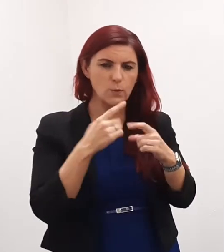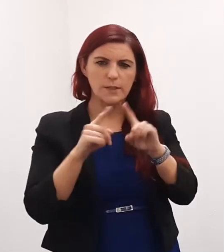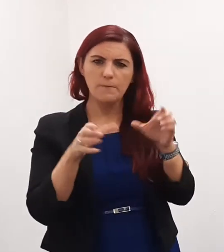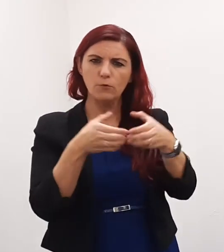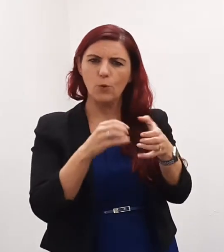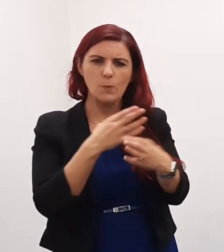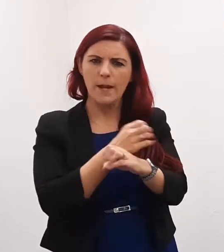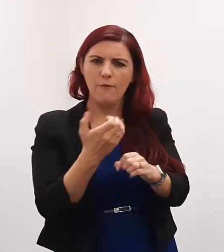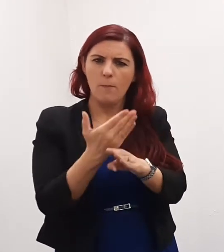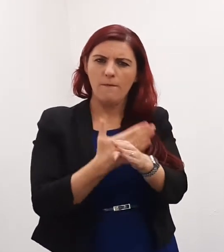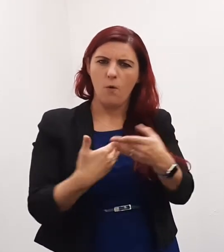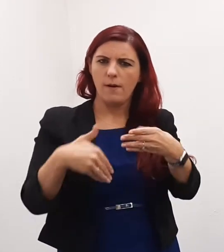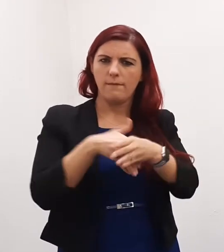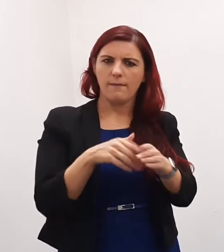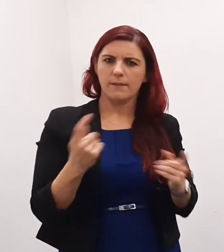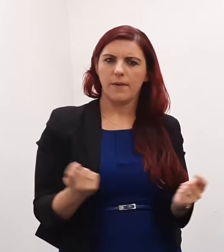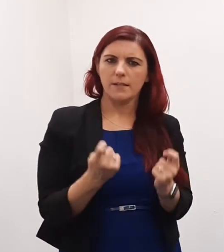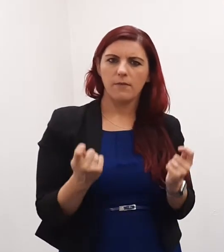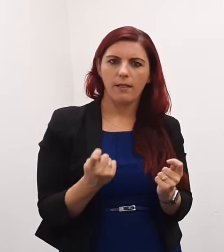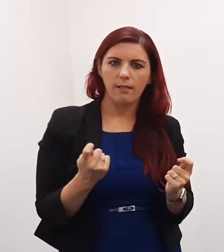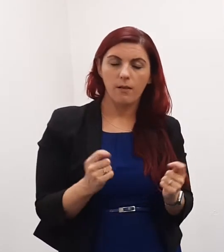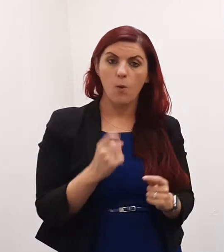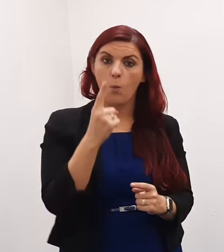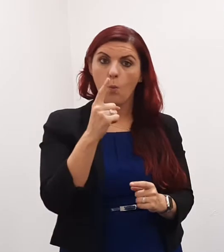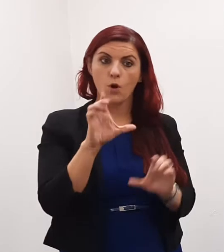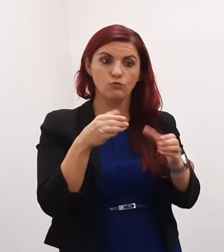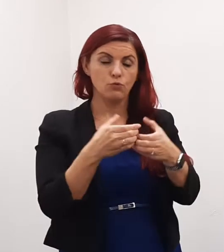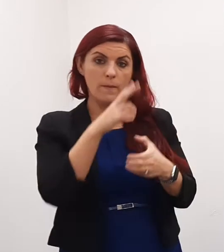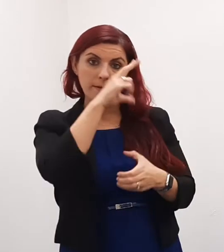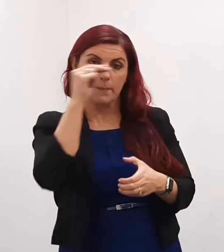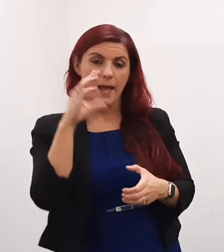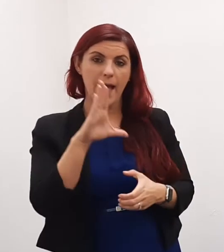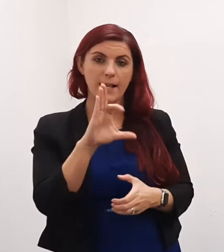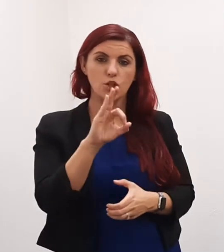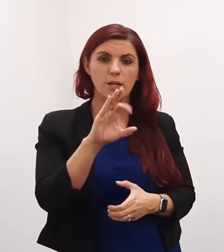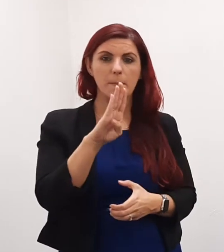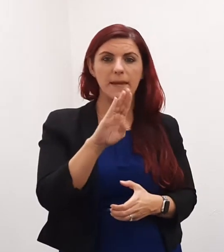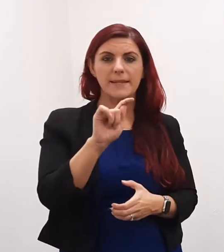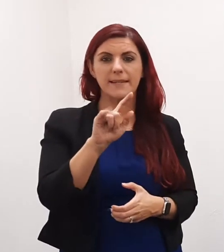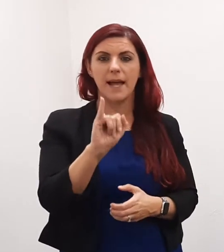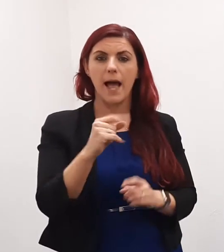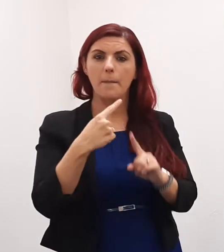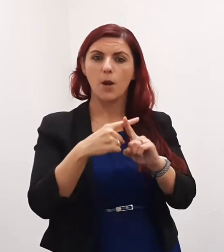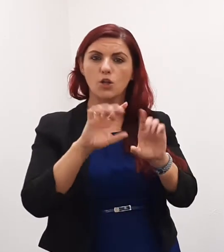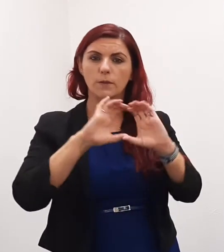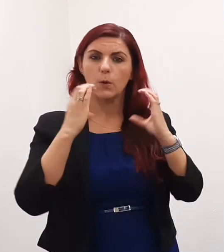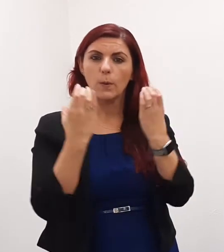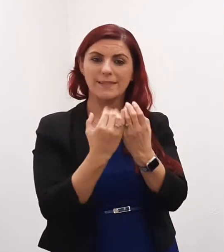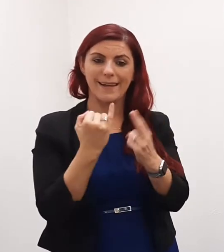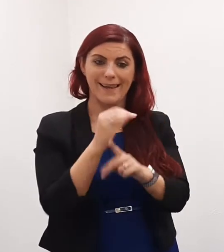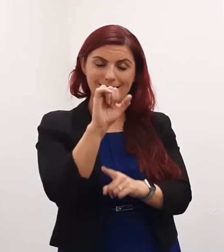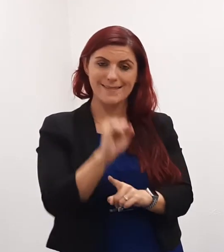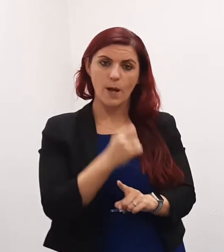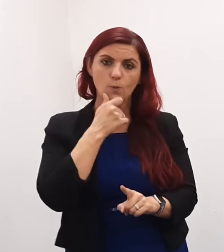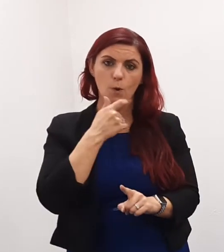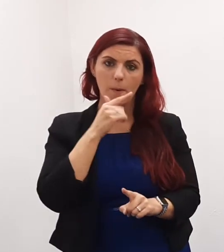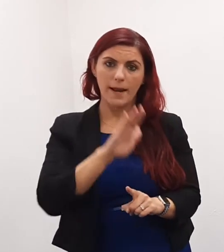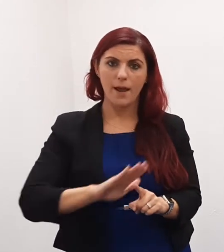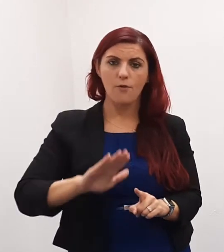in previous festivals. One such group identified is the LGBTIQ plus community in South Dublin.